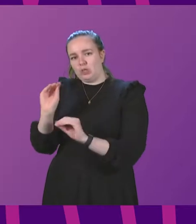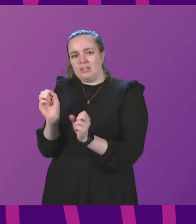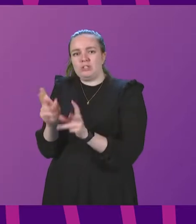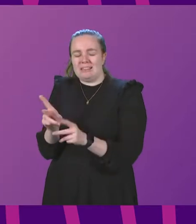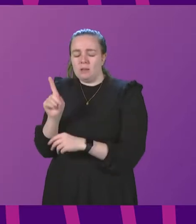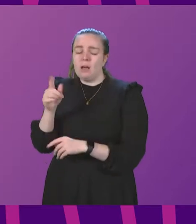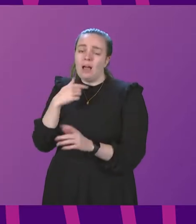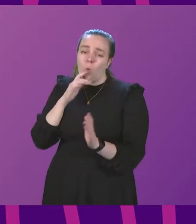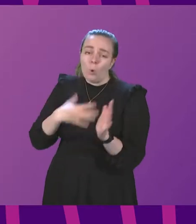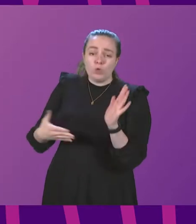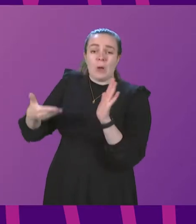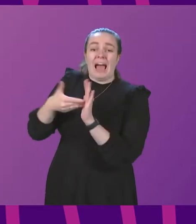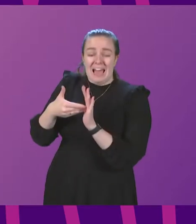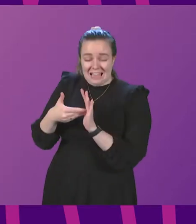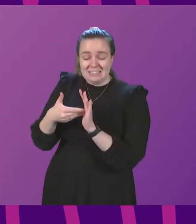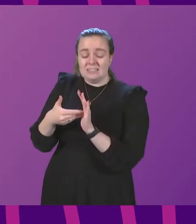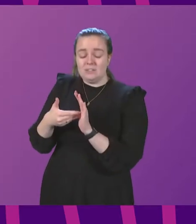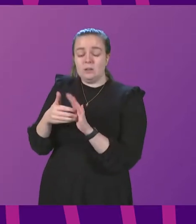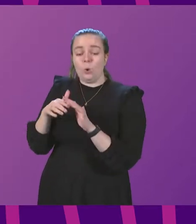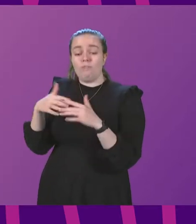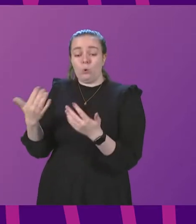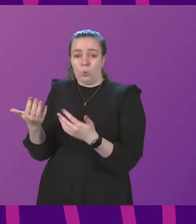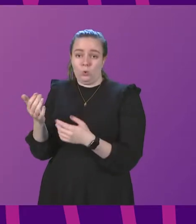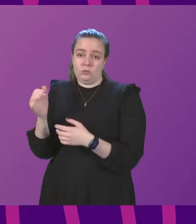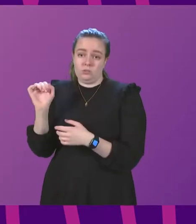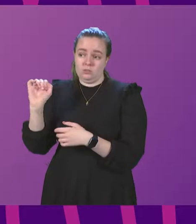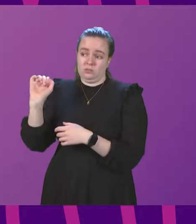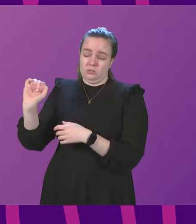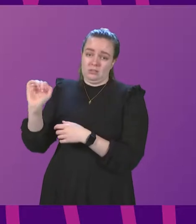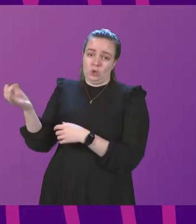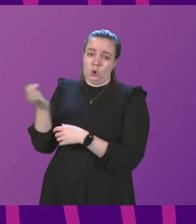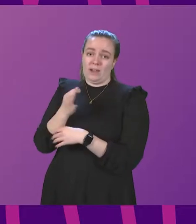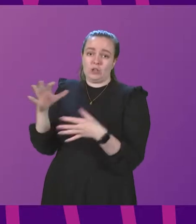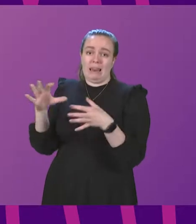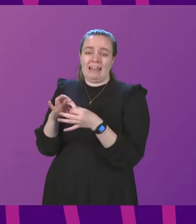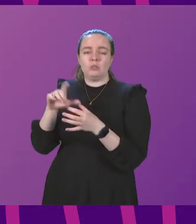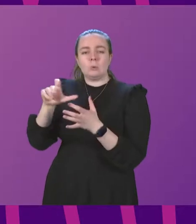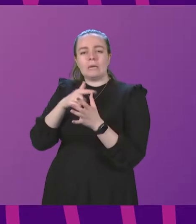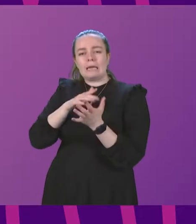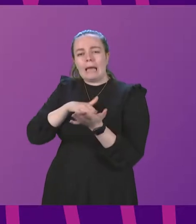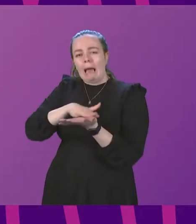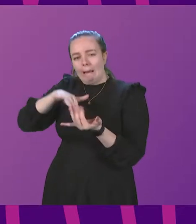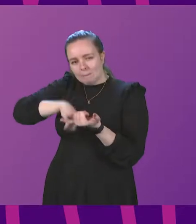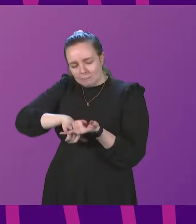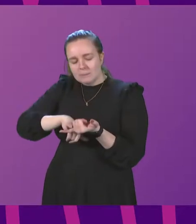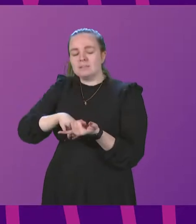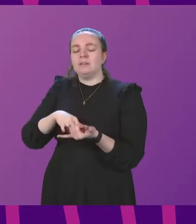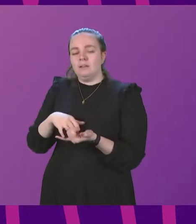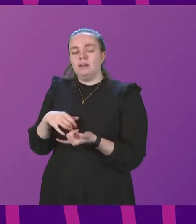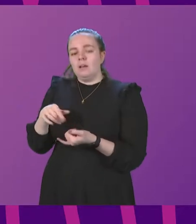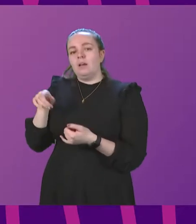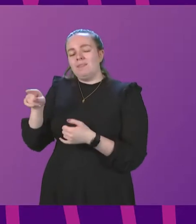what I would add to, of course, particularly given Mr Whittle's question around CAMHS is, of course, the